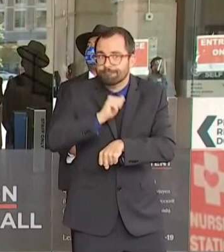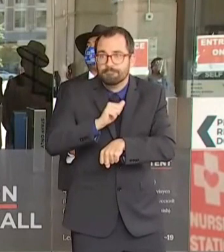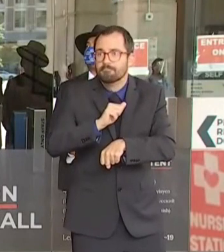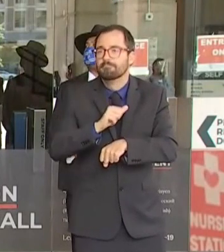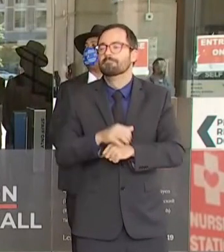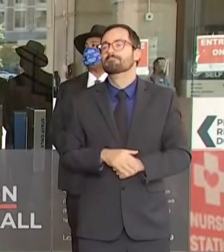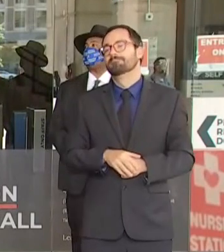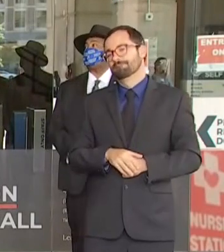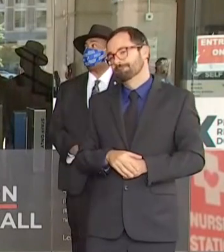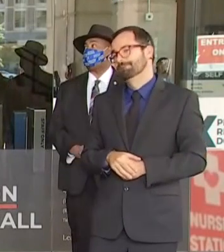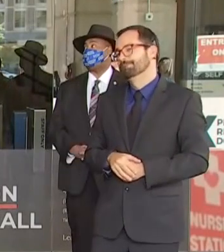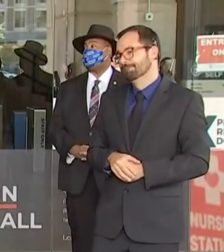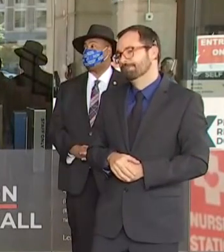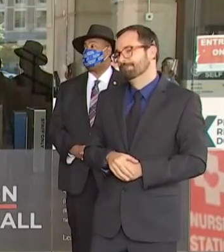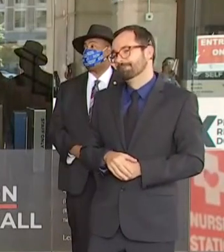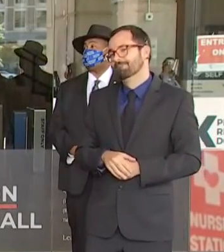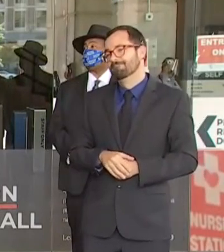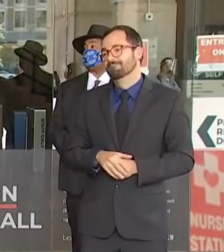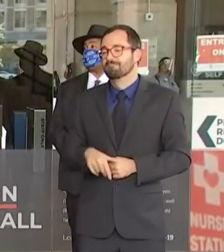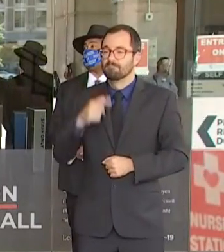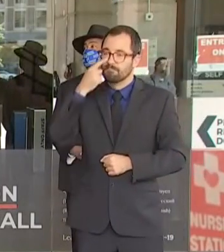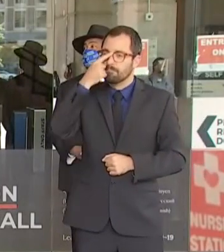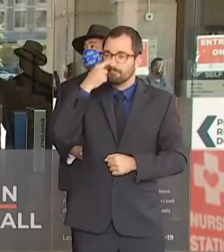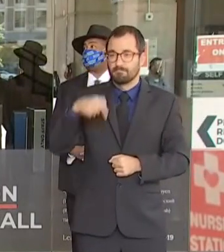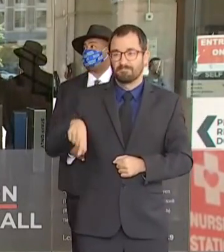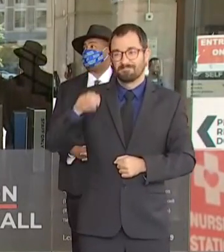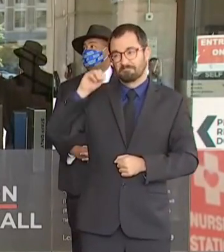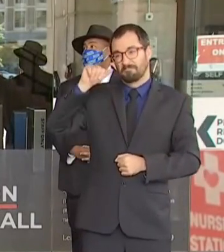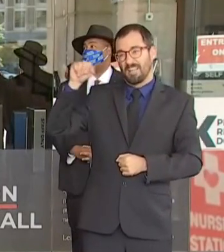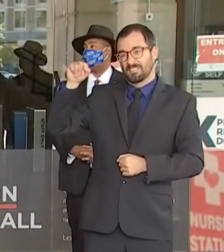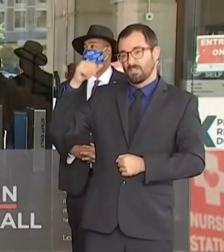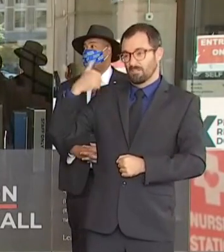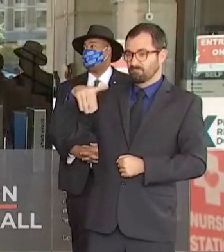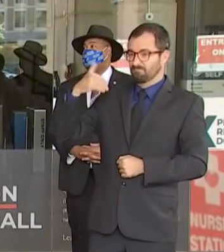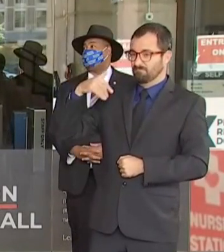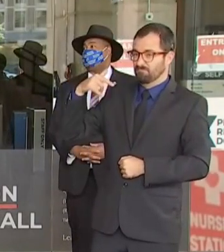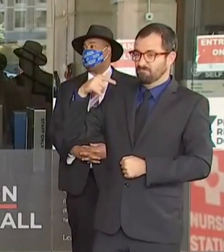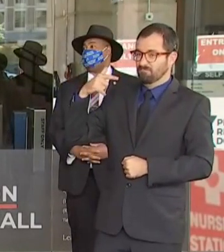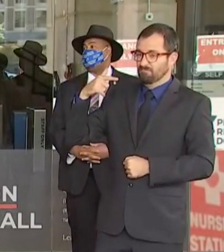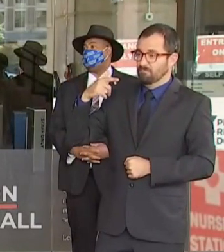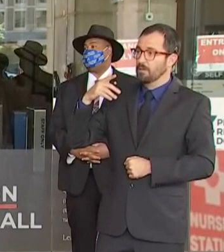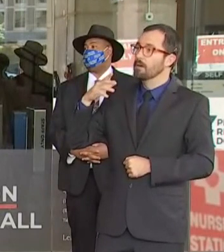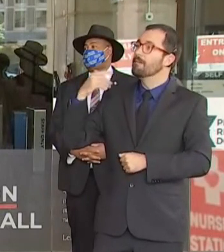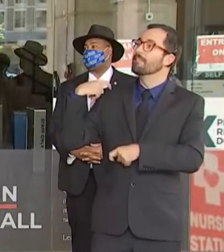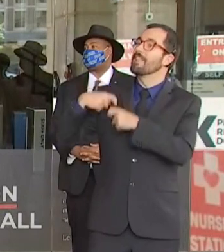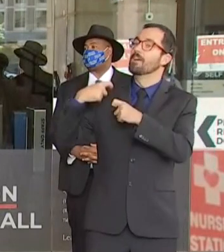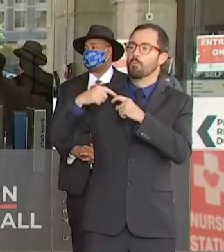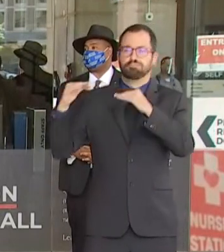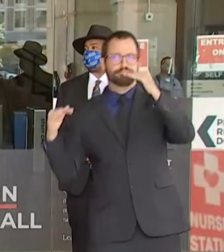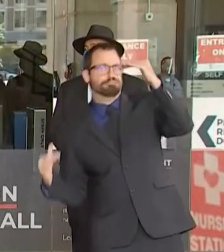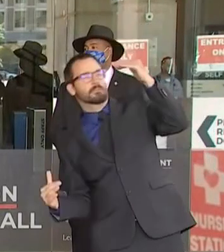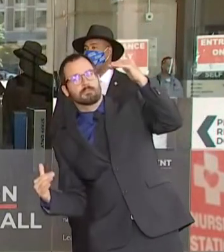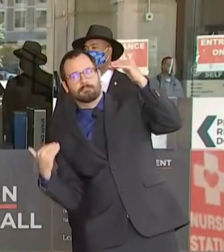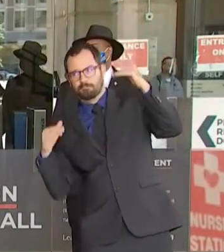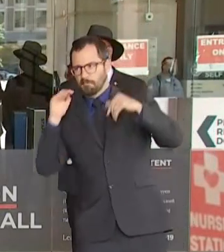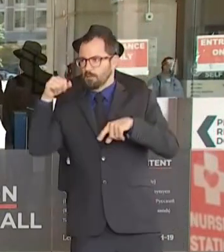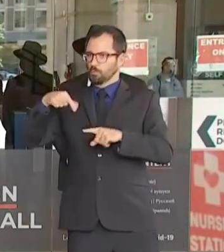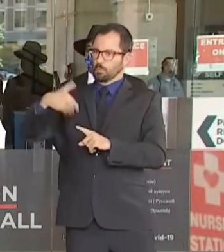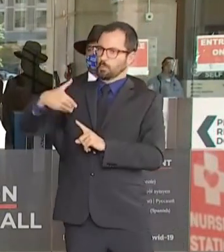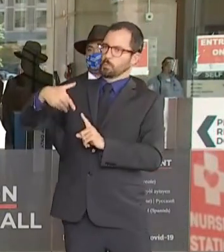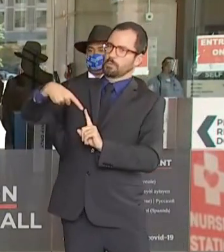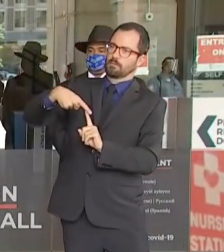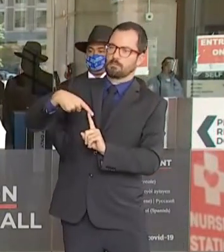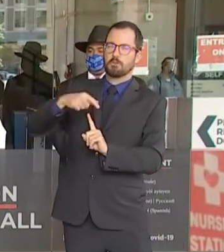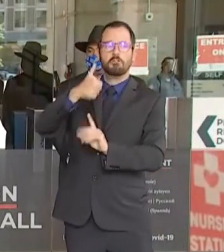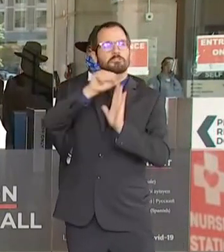state for Latino income inequities. The pandemic has only proven to increase disparities among